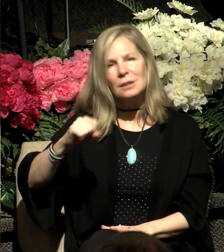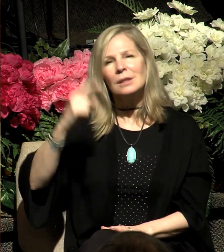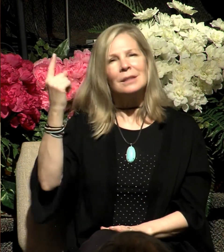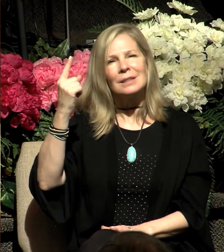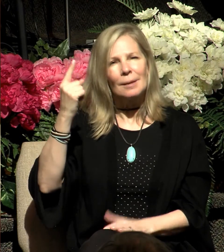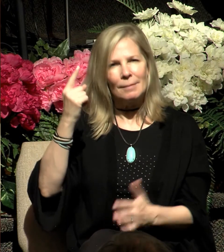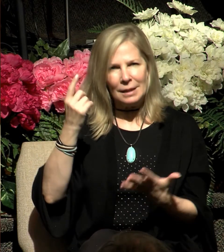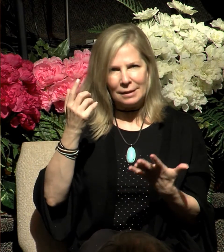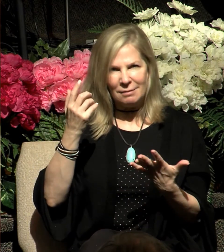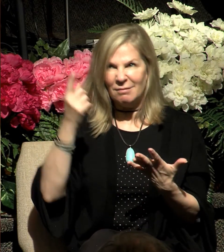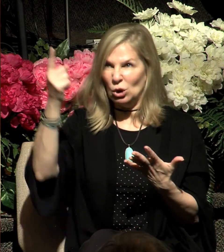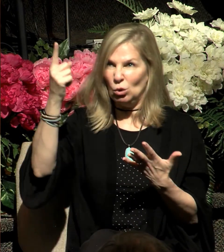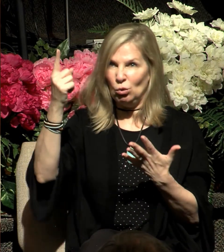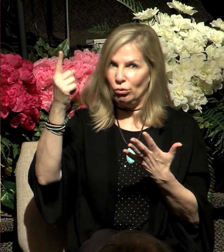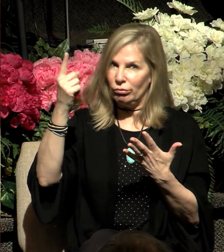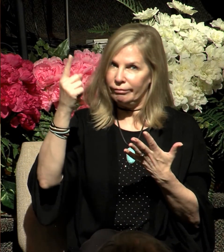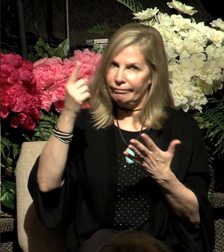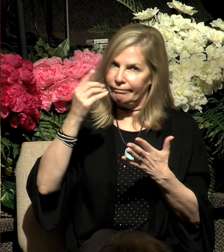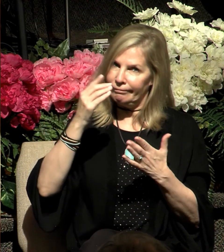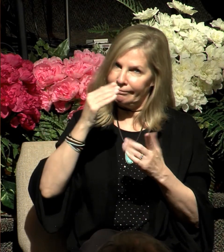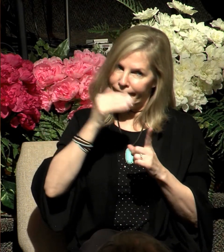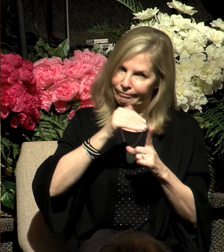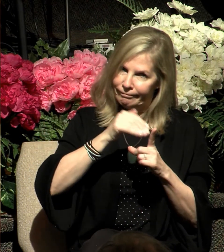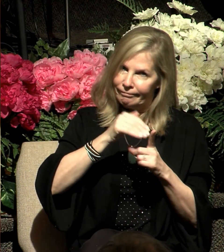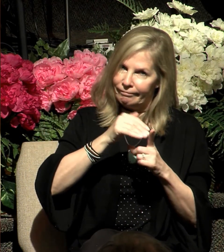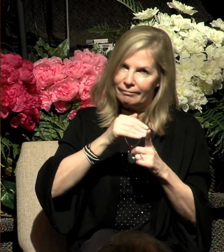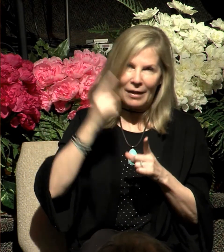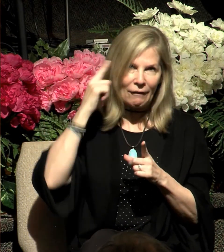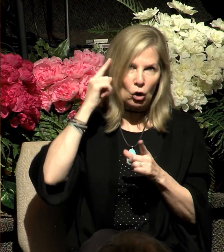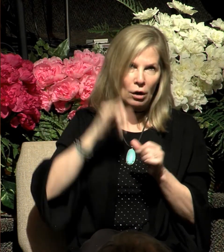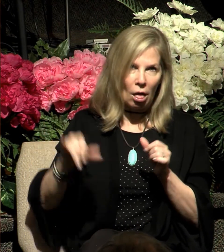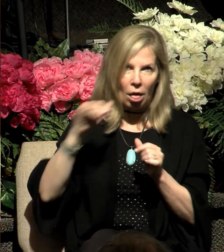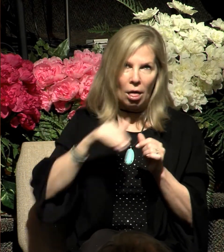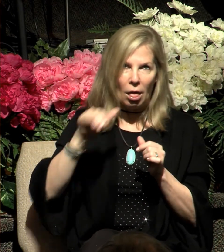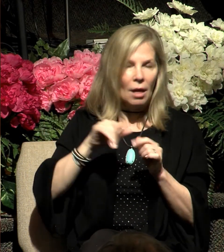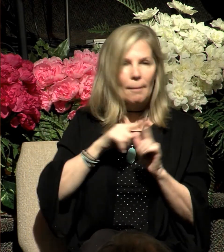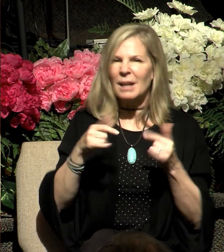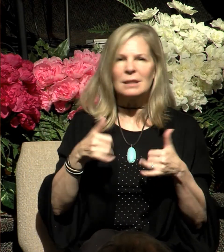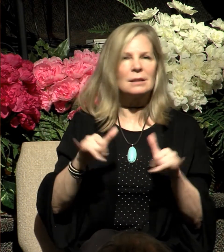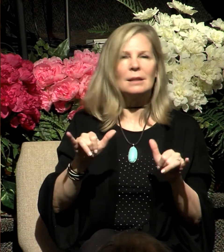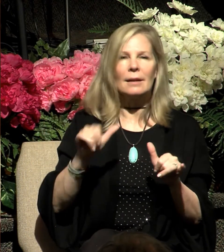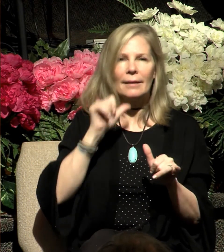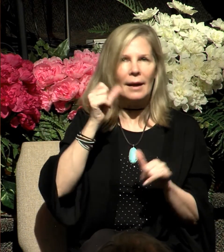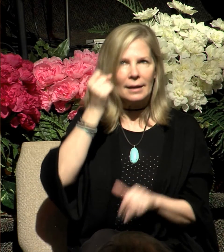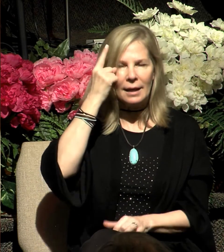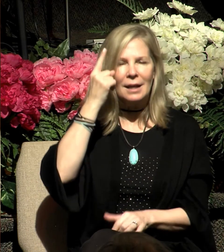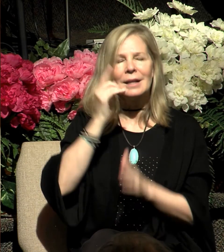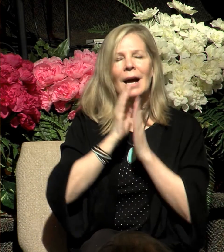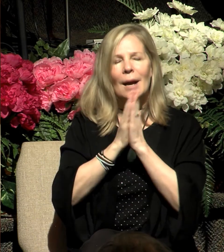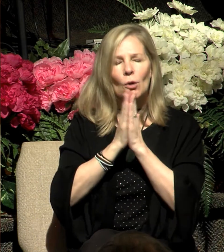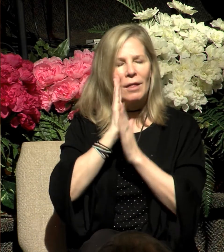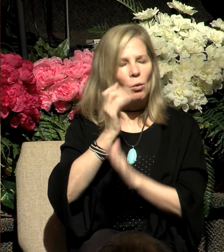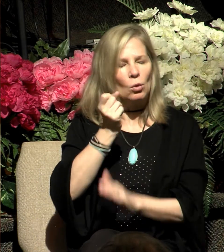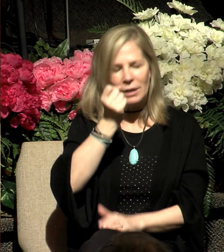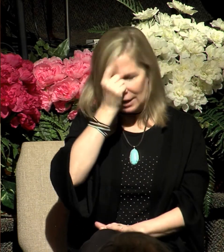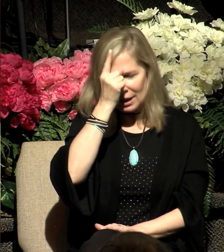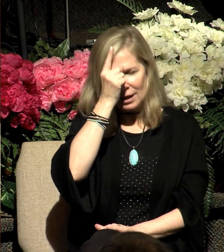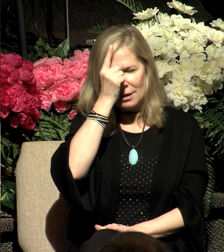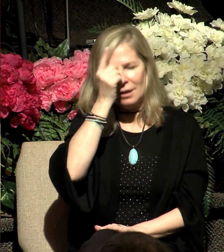with them on, and they maybe have heard it over and over and over again, and they're still not getting it, I pray that they'll get it, and they'll be obedient no